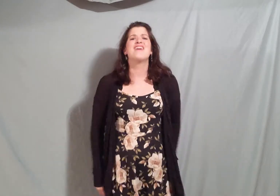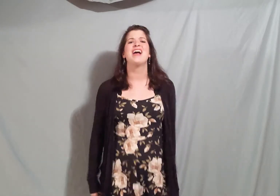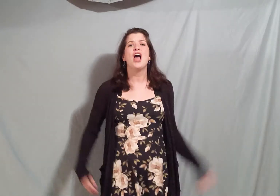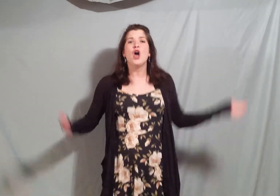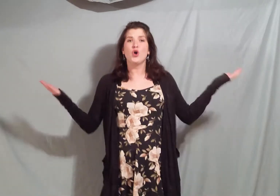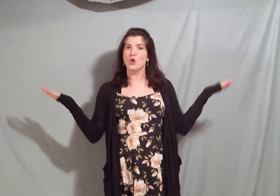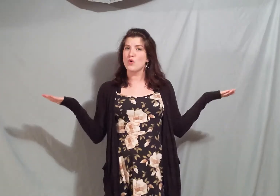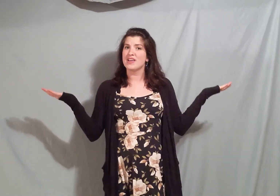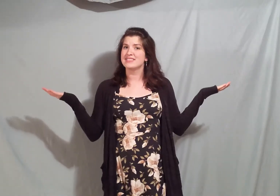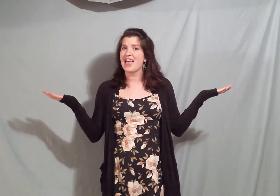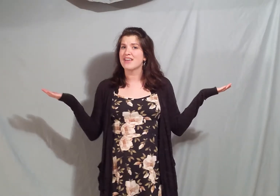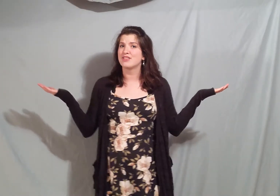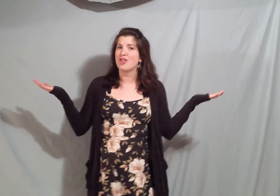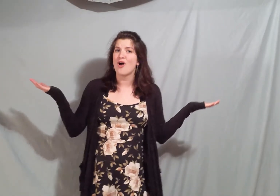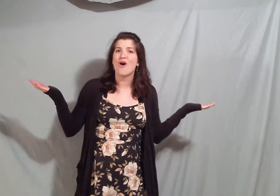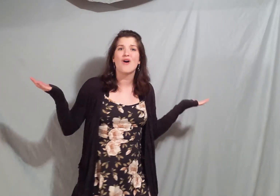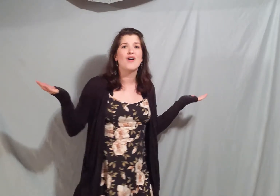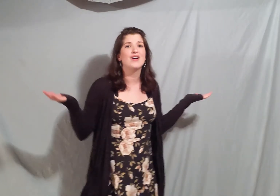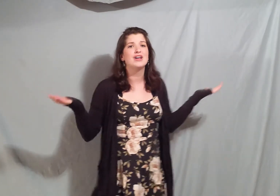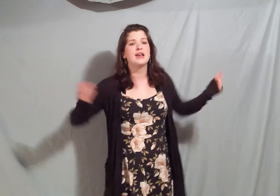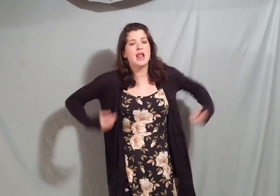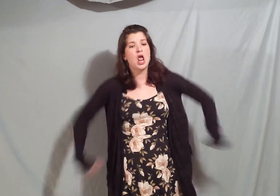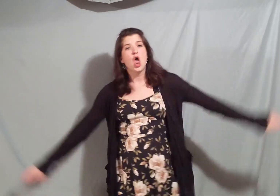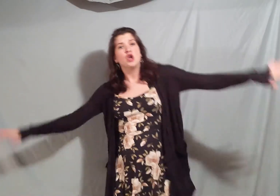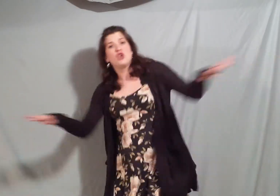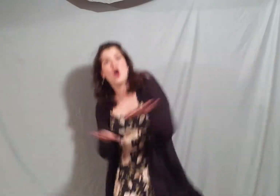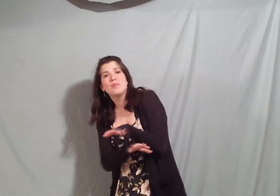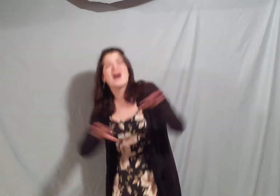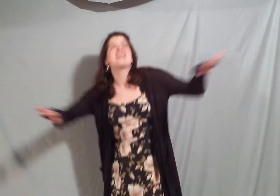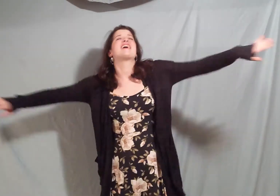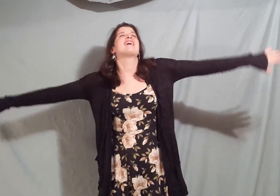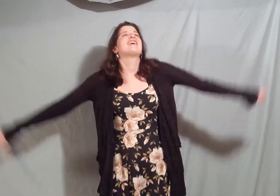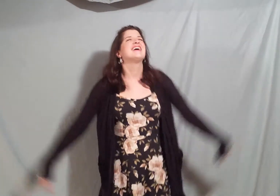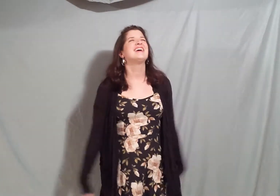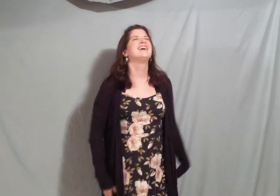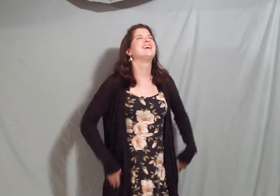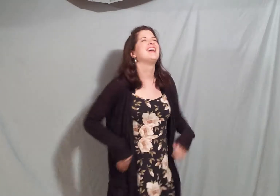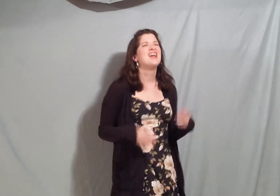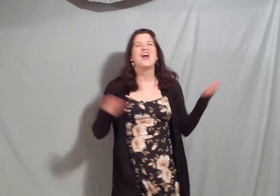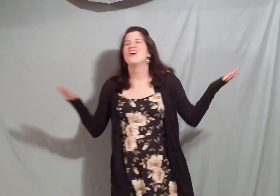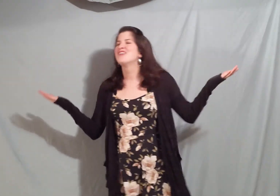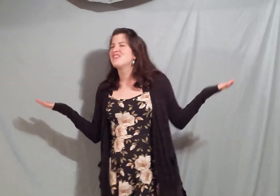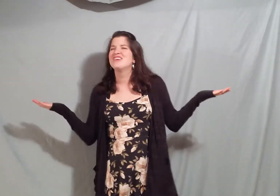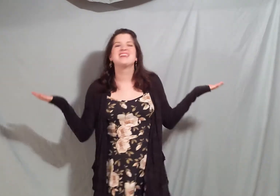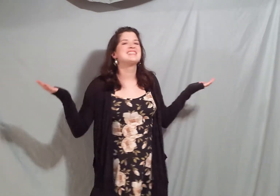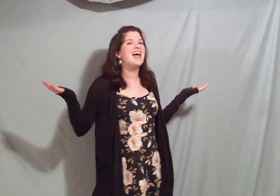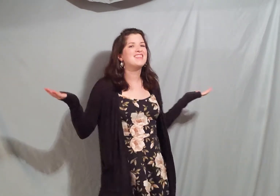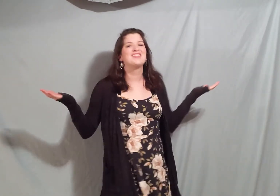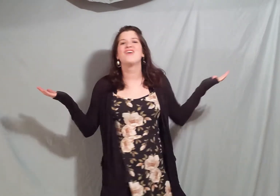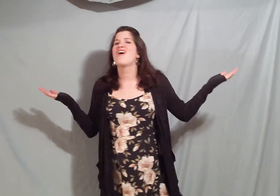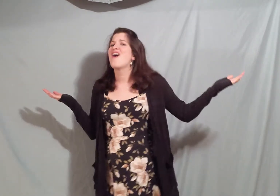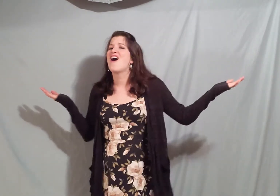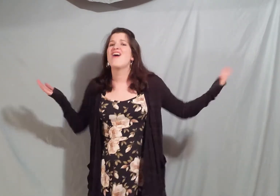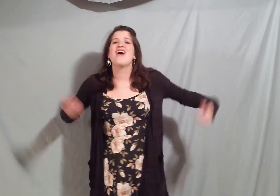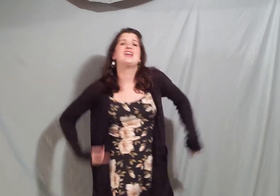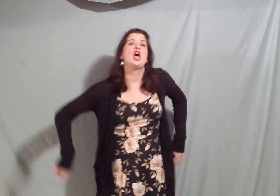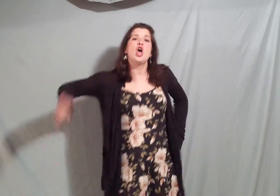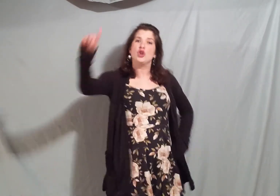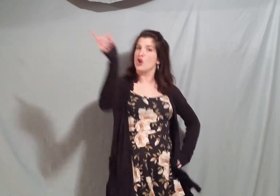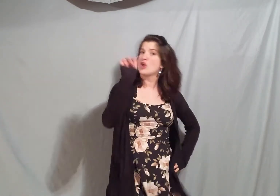Who is like the Lord? Nobody Who is like the Lord? No, no,